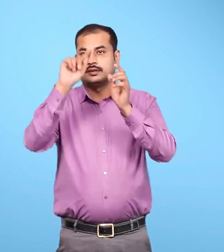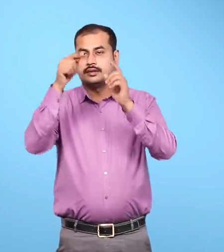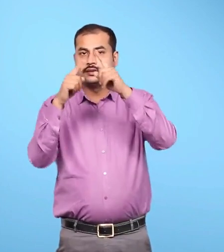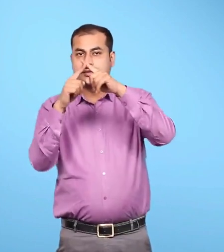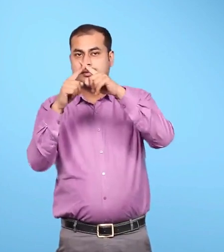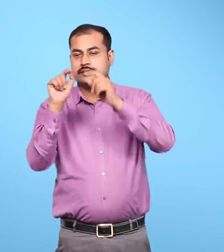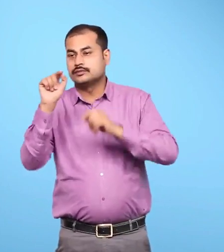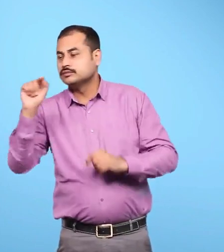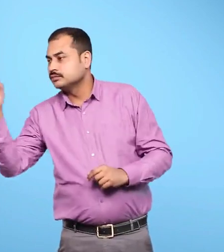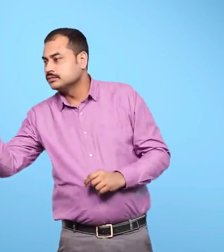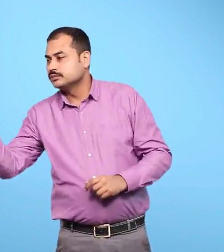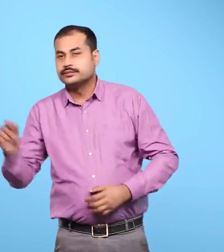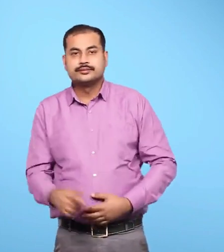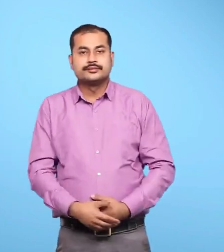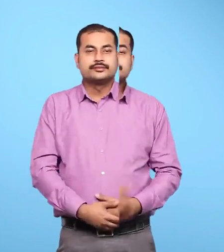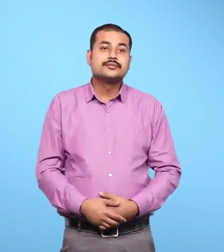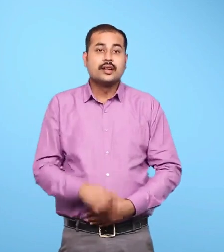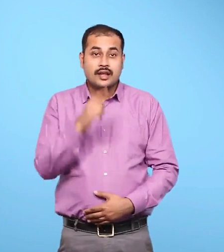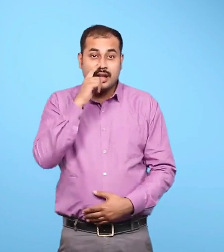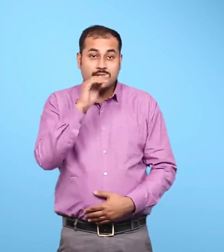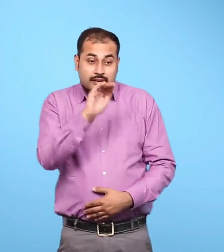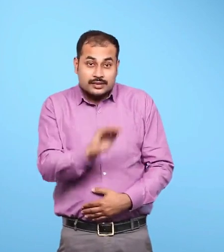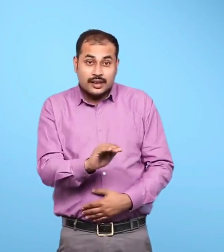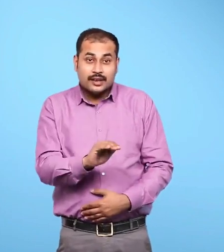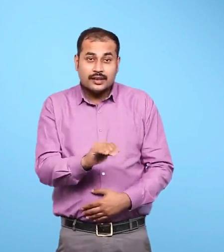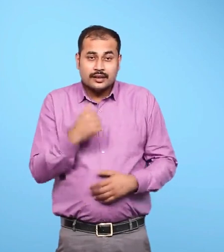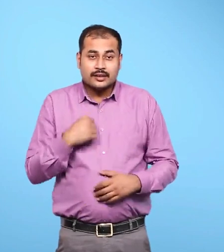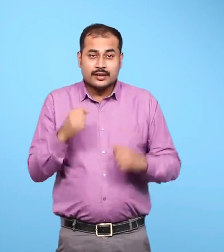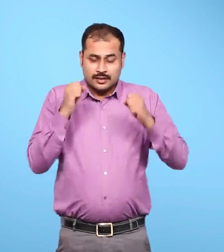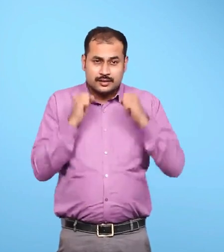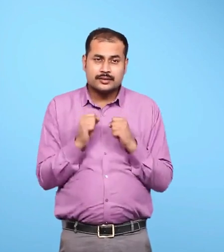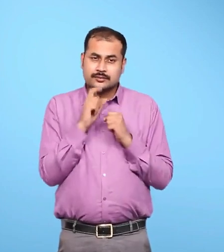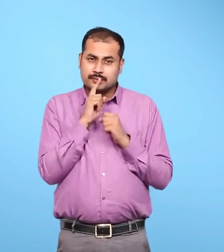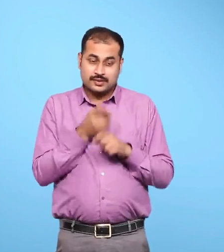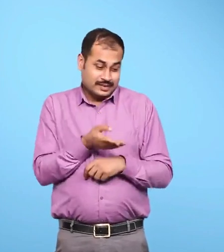Blank A girl A sitting quietly beside him.